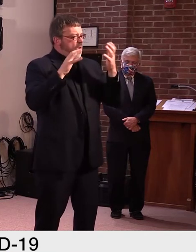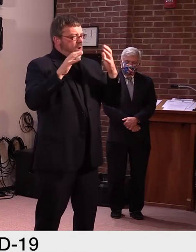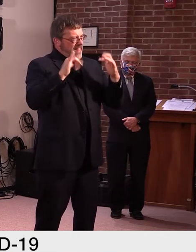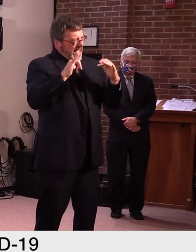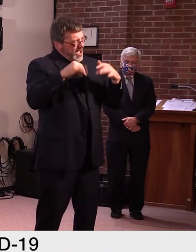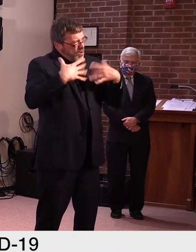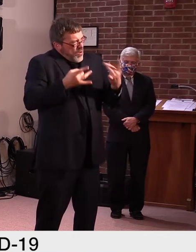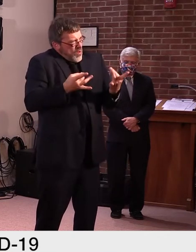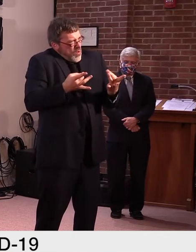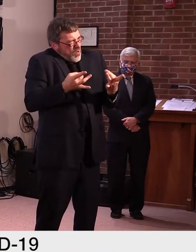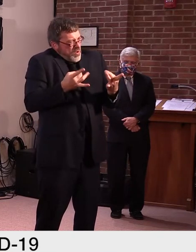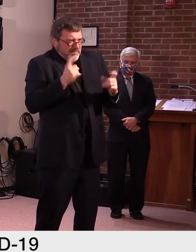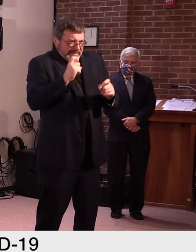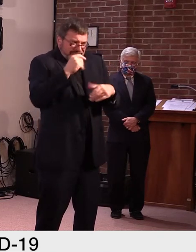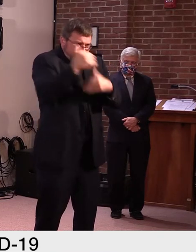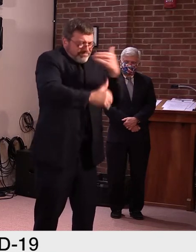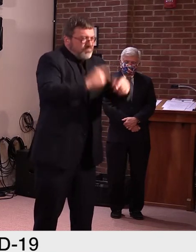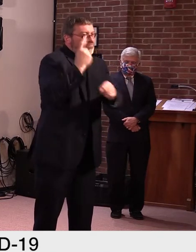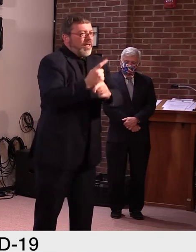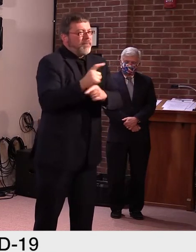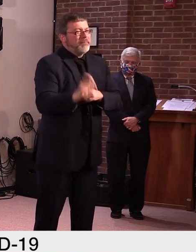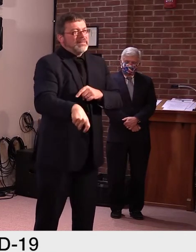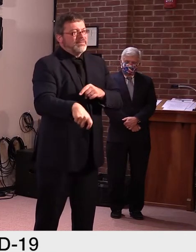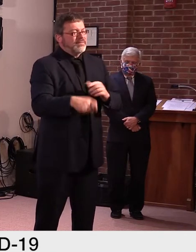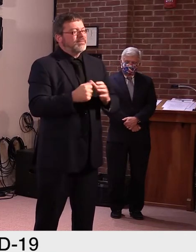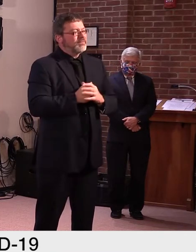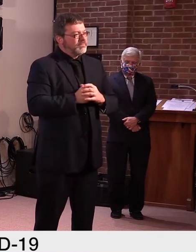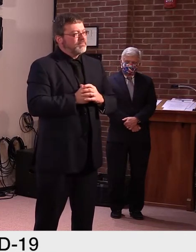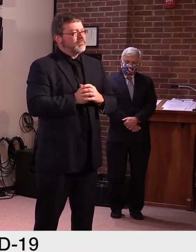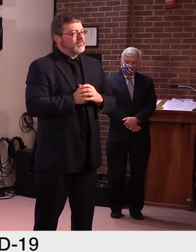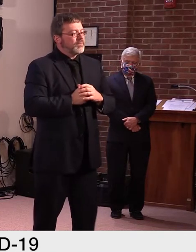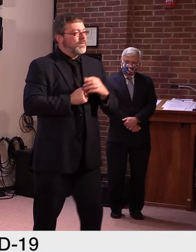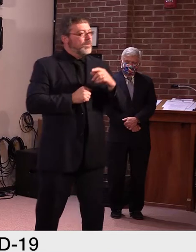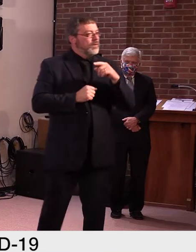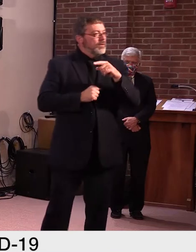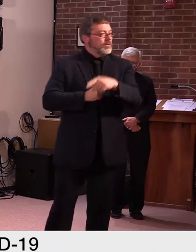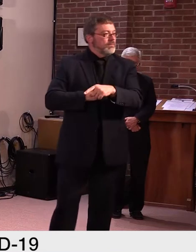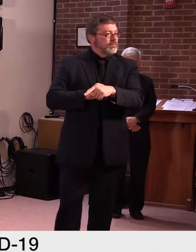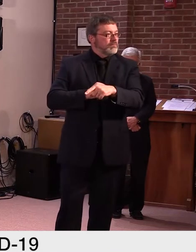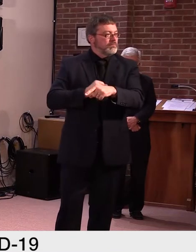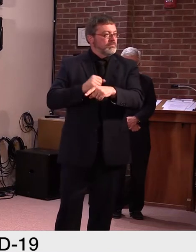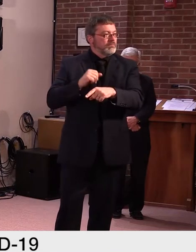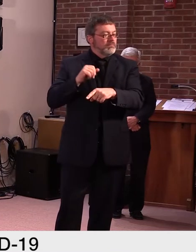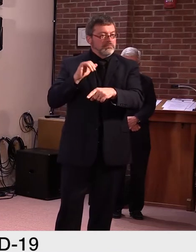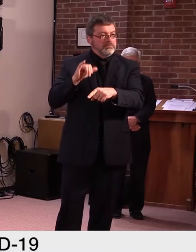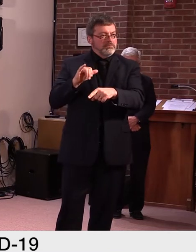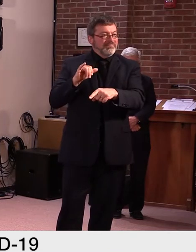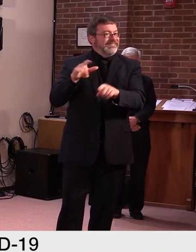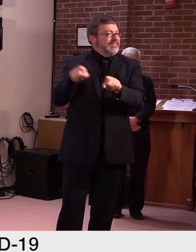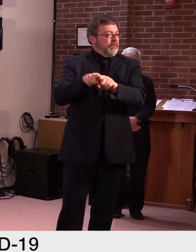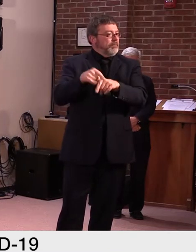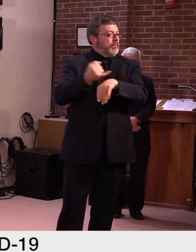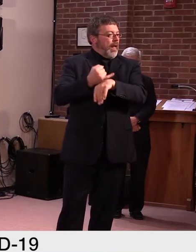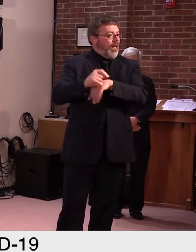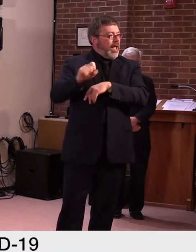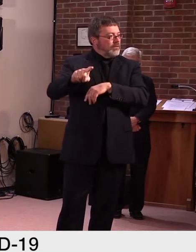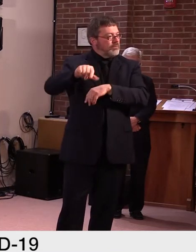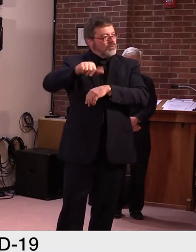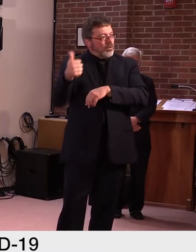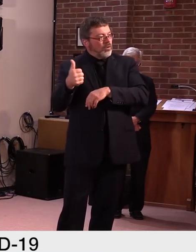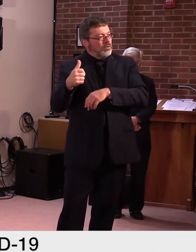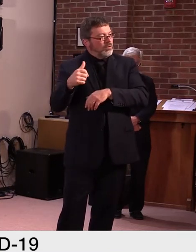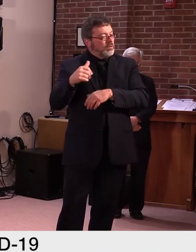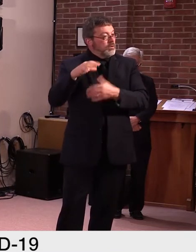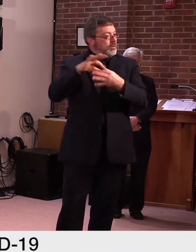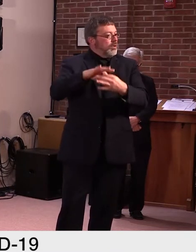Okay. And one quick follow up, yesterday, uh, high schools have been gearing up to begin play next week and the state